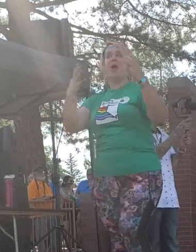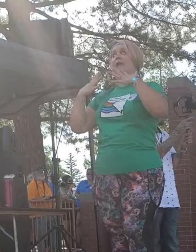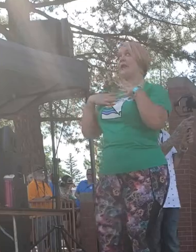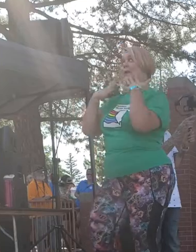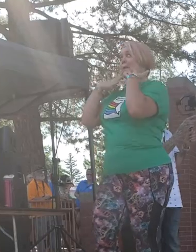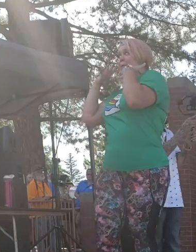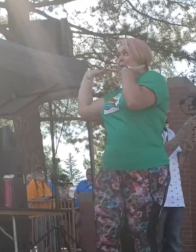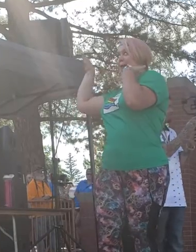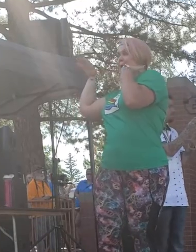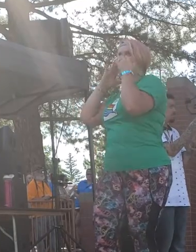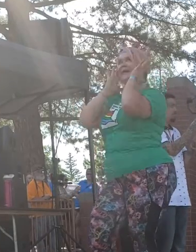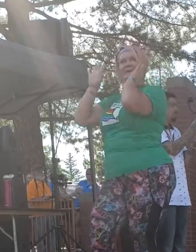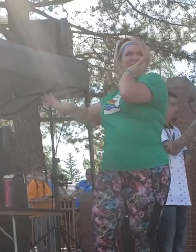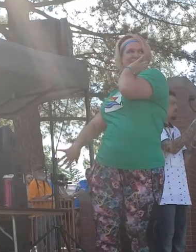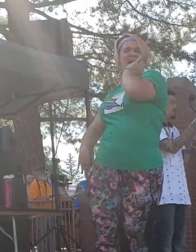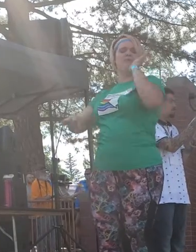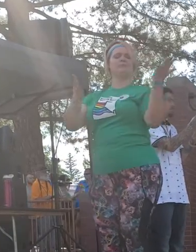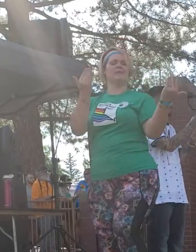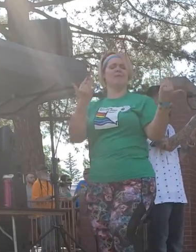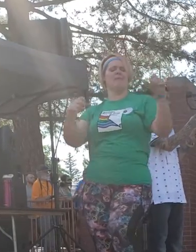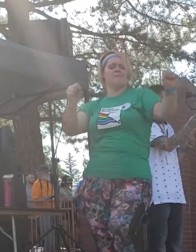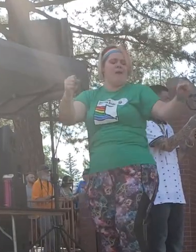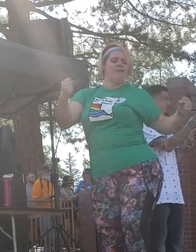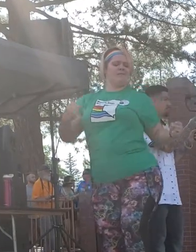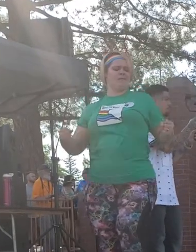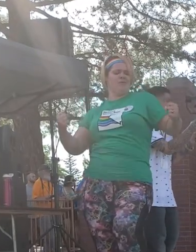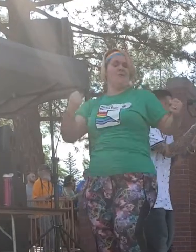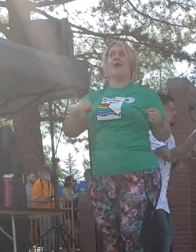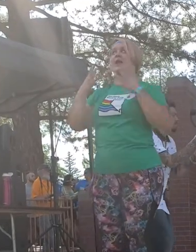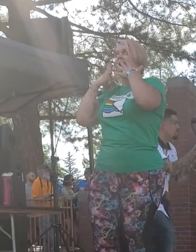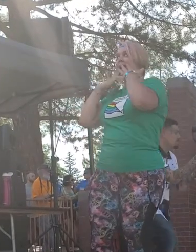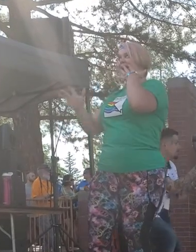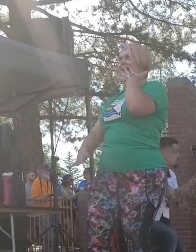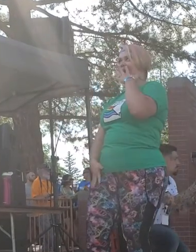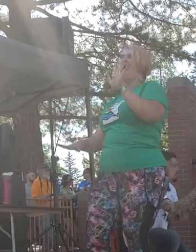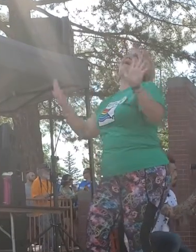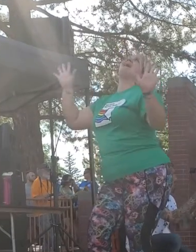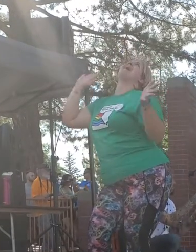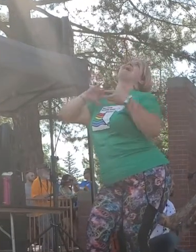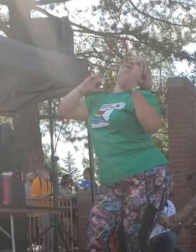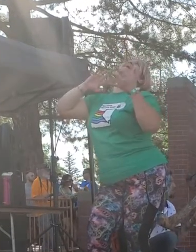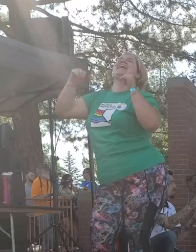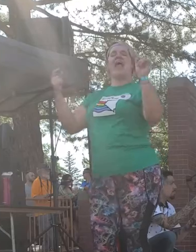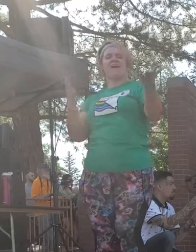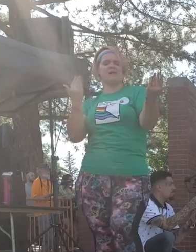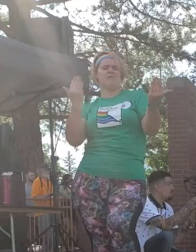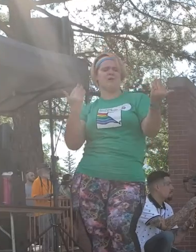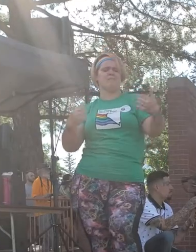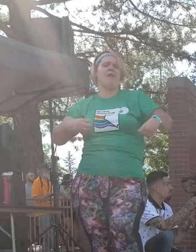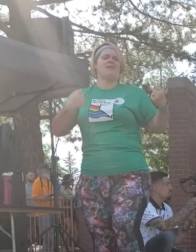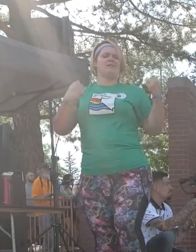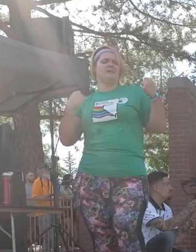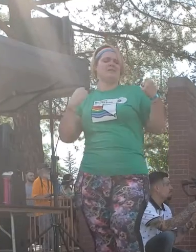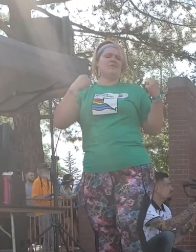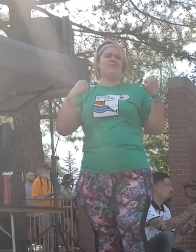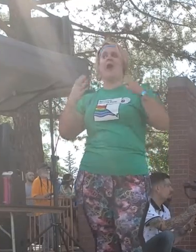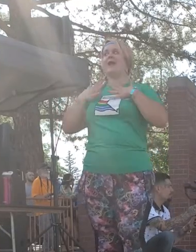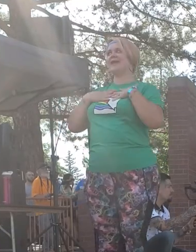Barbie Come on Barbie, let's go Barbie Ah, ah, ah, yeah Come on Barbie, let's go Barbie